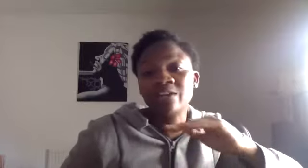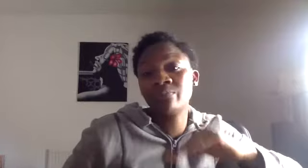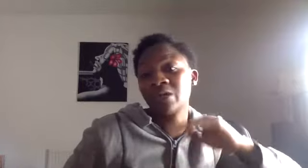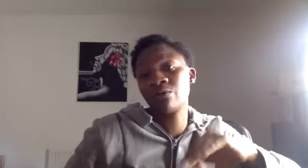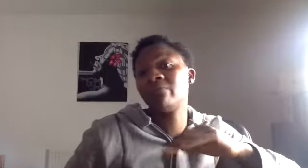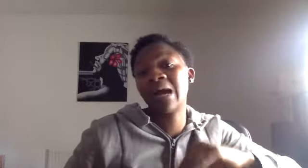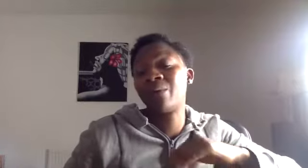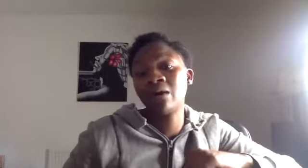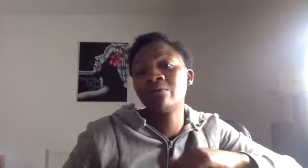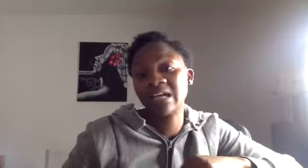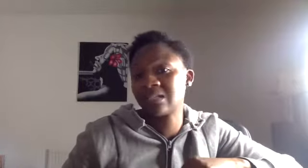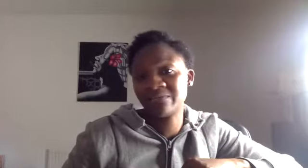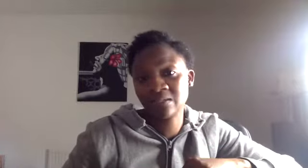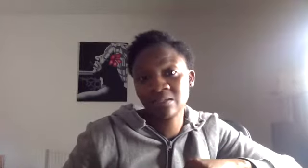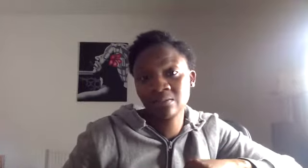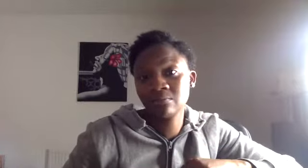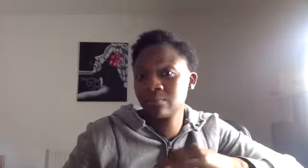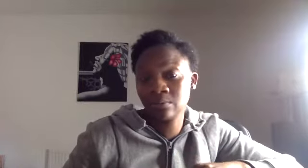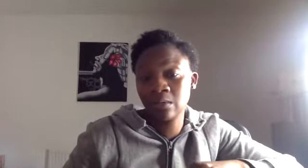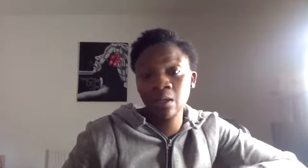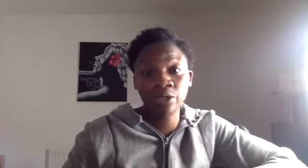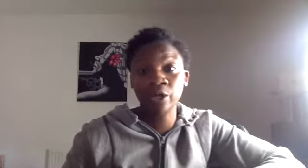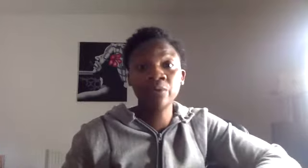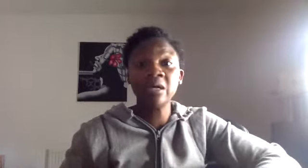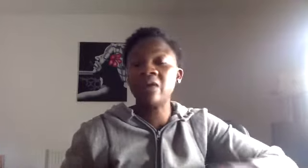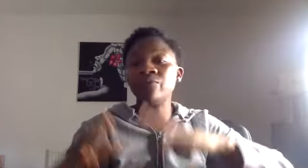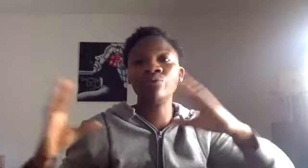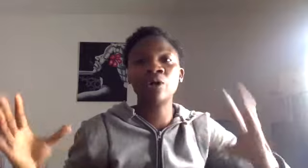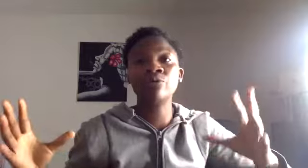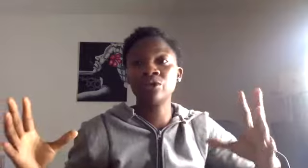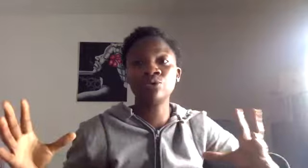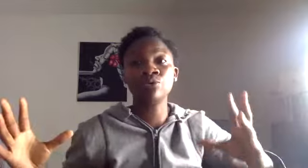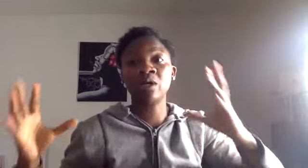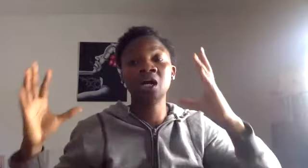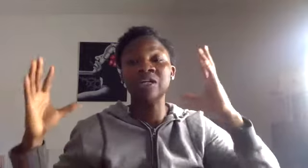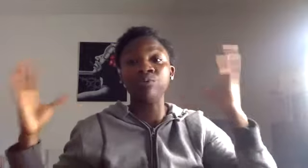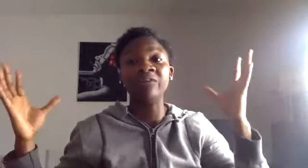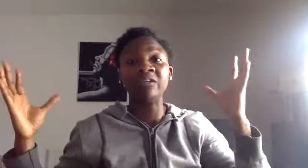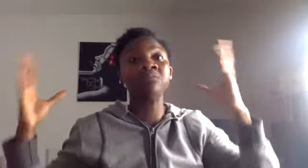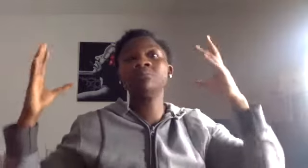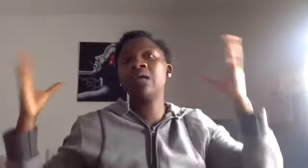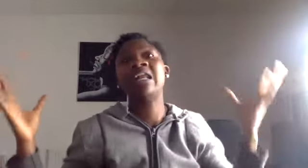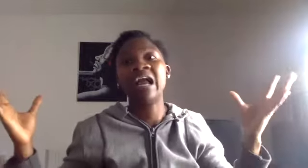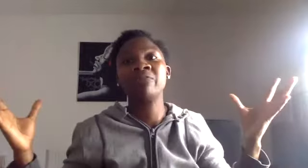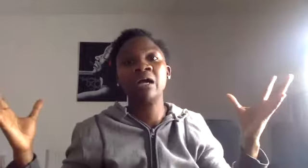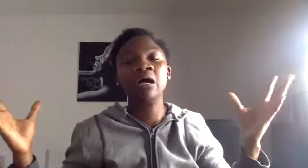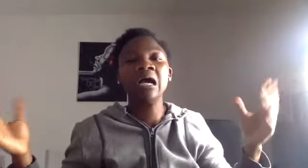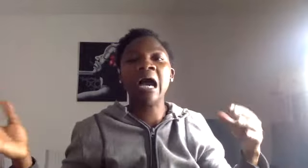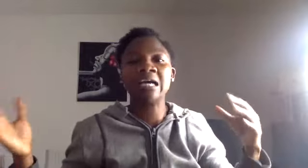the pressure off of our health care service. You know, if you know that you are, you live in an area and